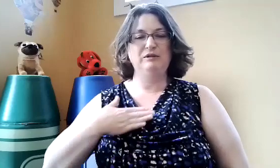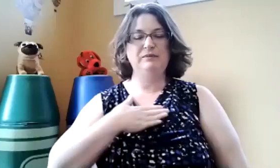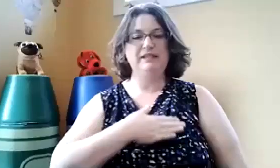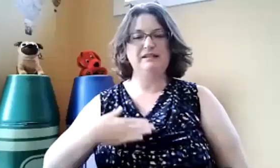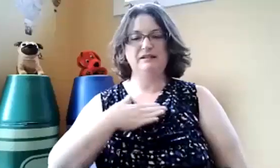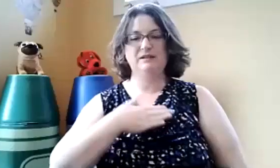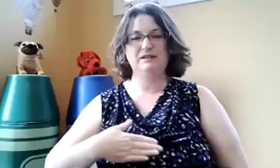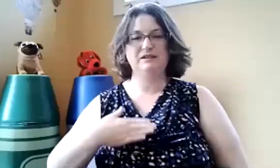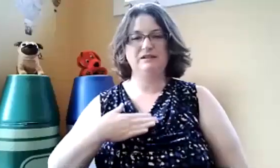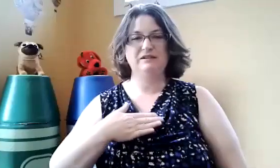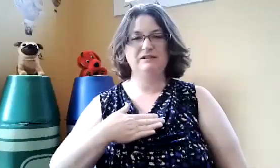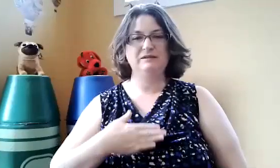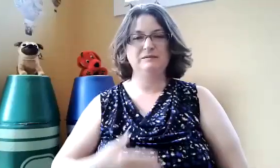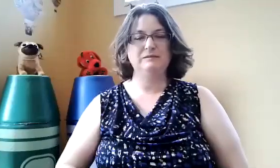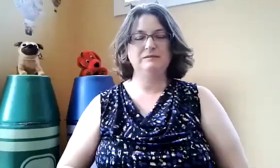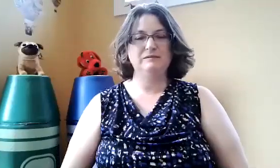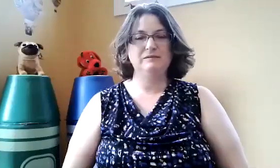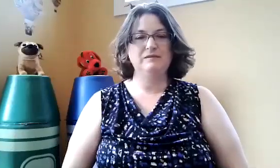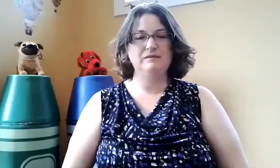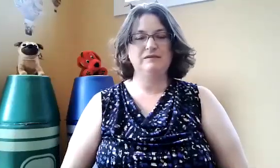please.